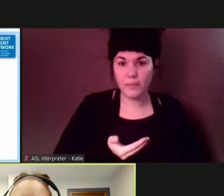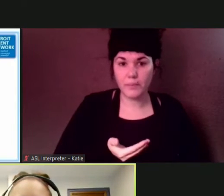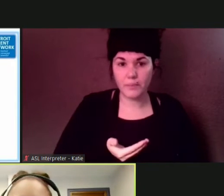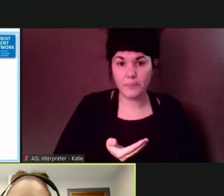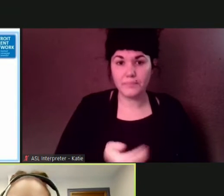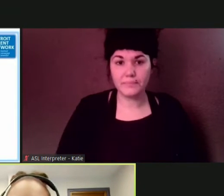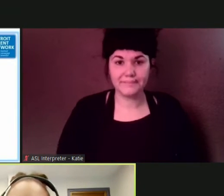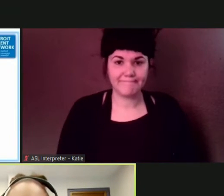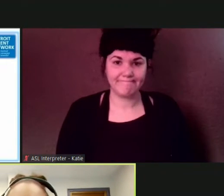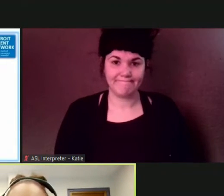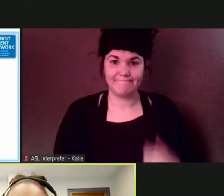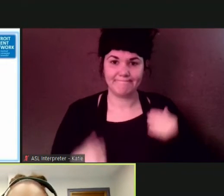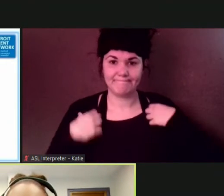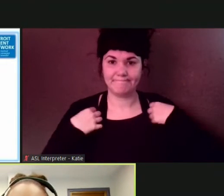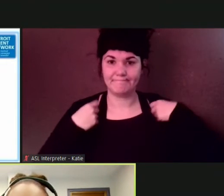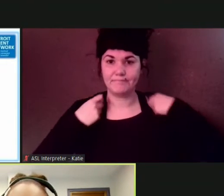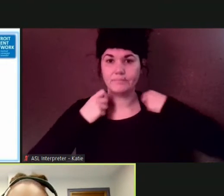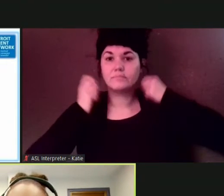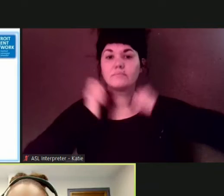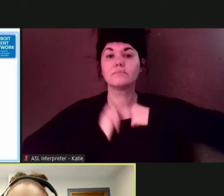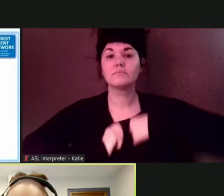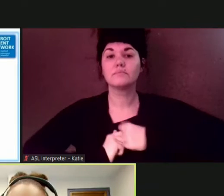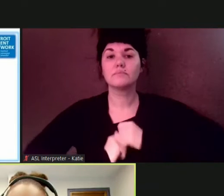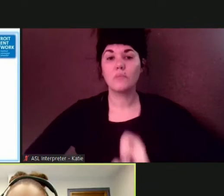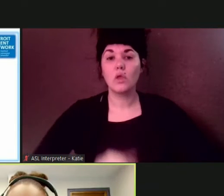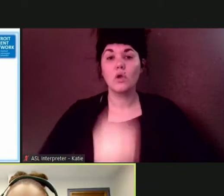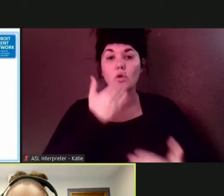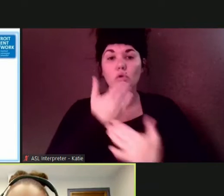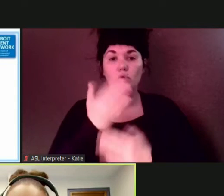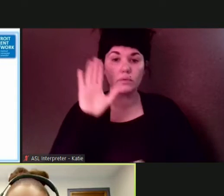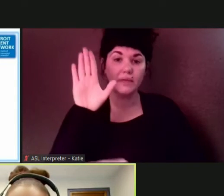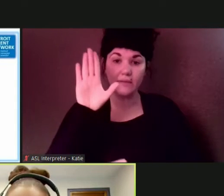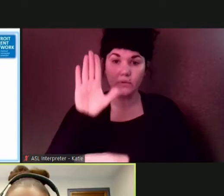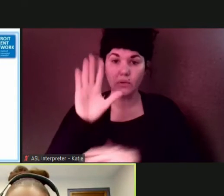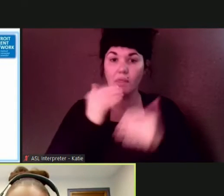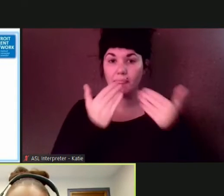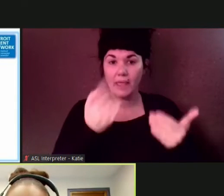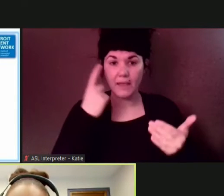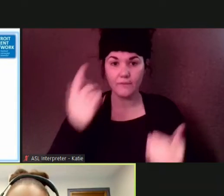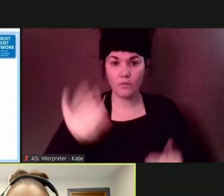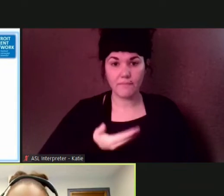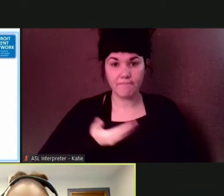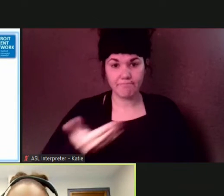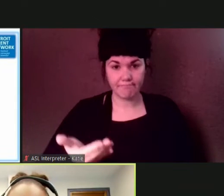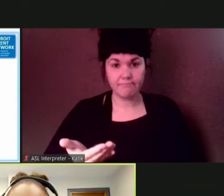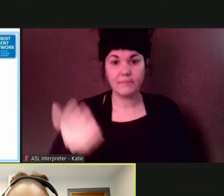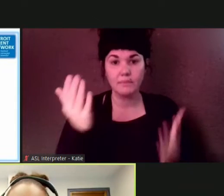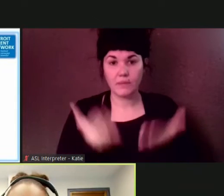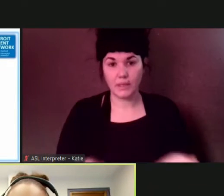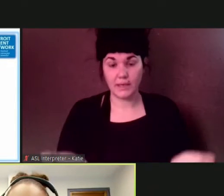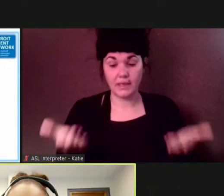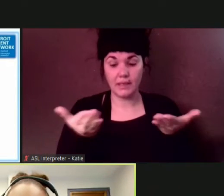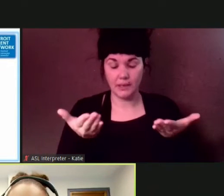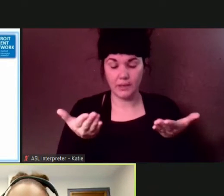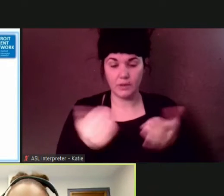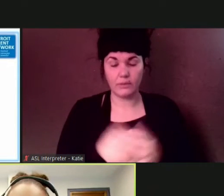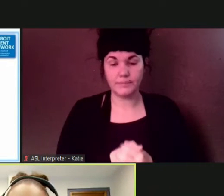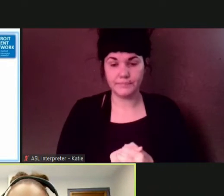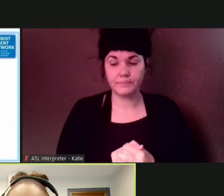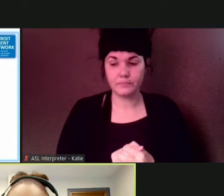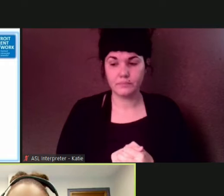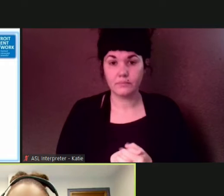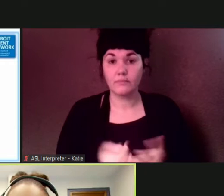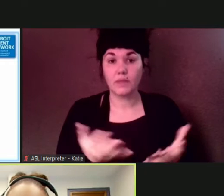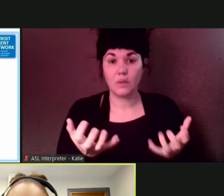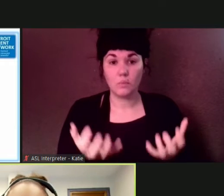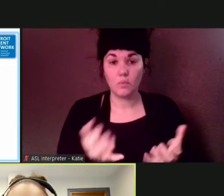good afternoon thank you for having me uh here to speak a little bit about the historic uh rain event